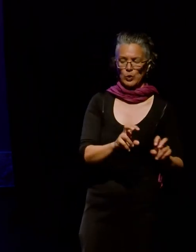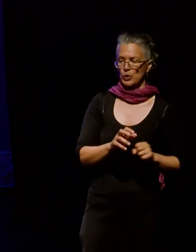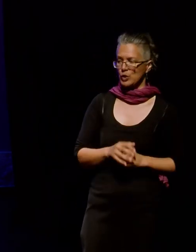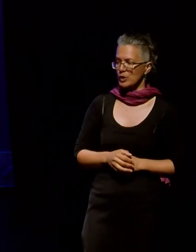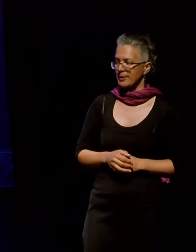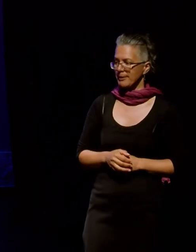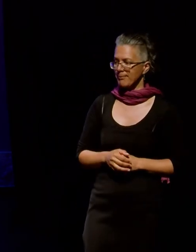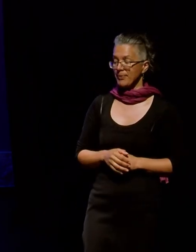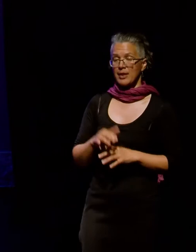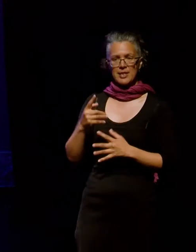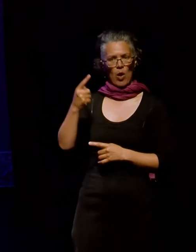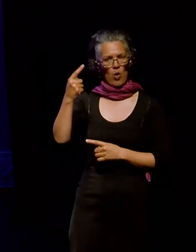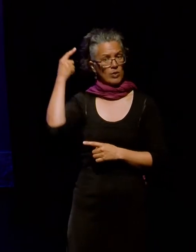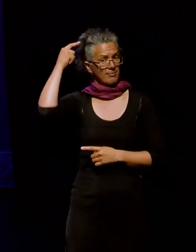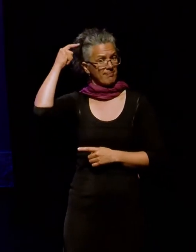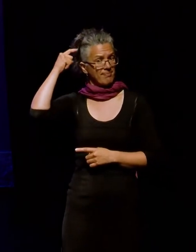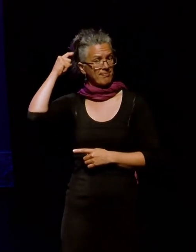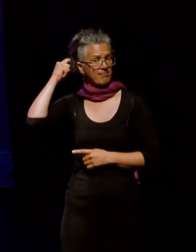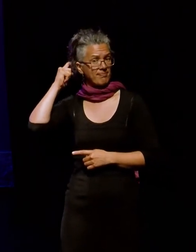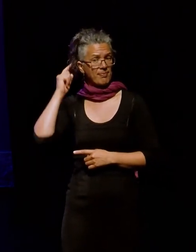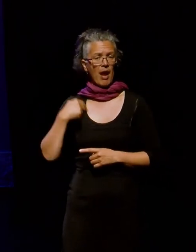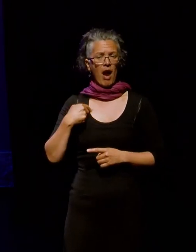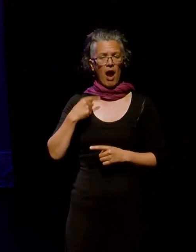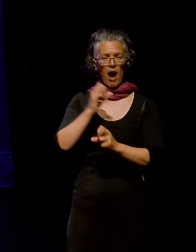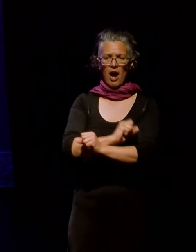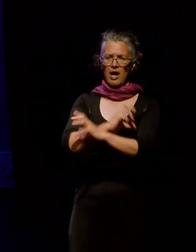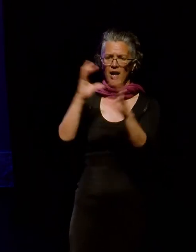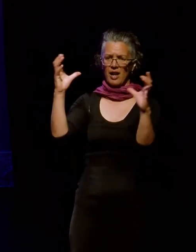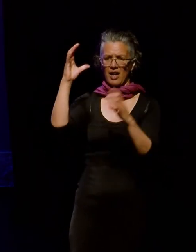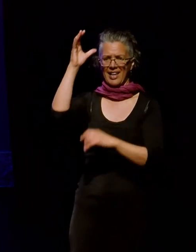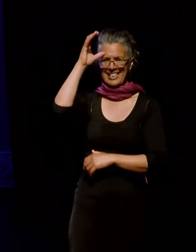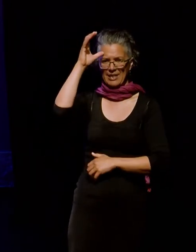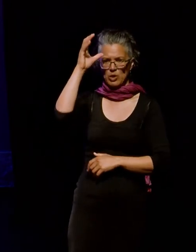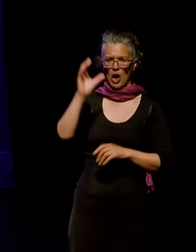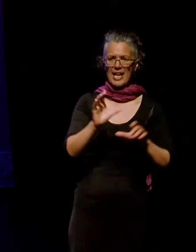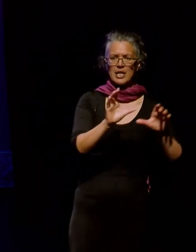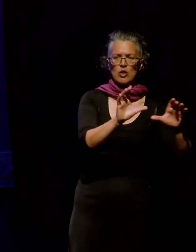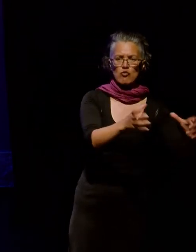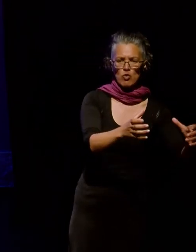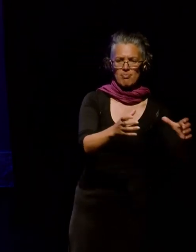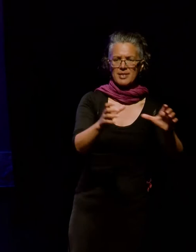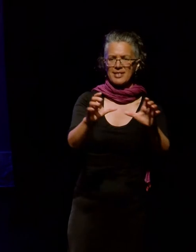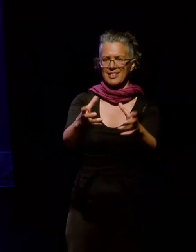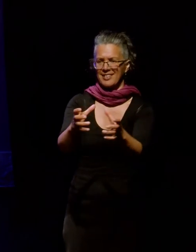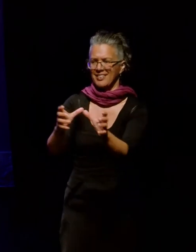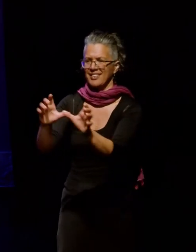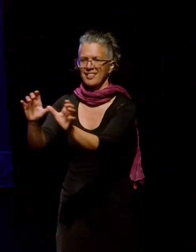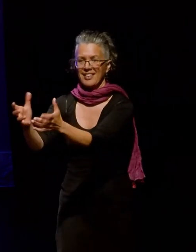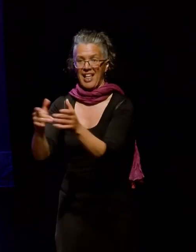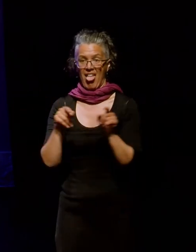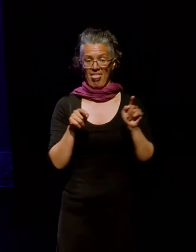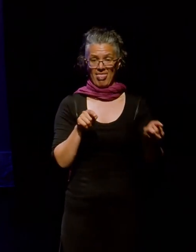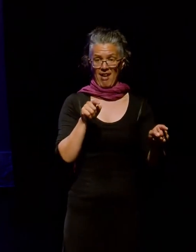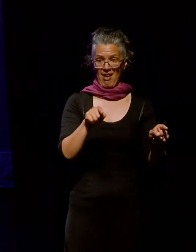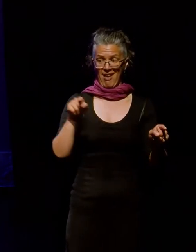With these ideas in mind, I conceptualised Facebook groups and other acts of memory making on social media as emergent archives.